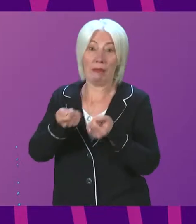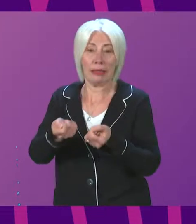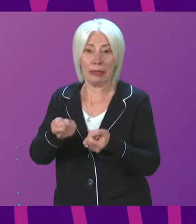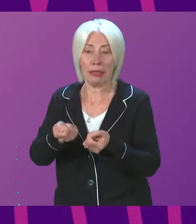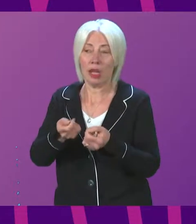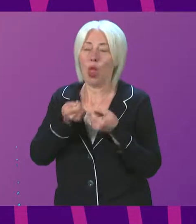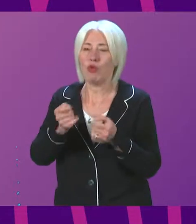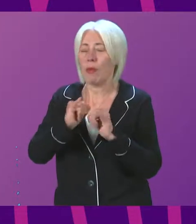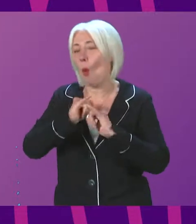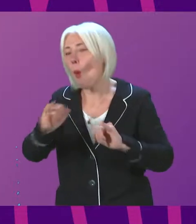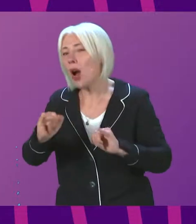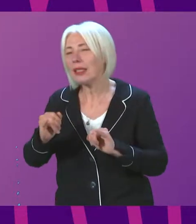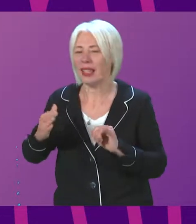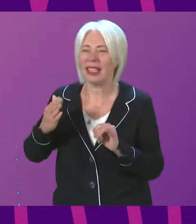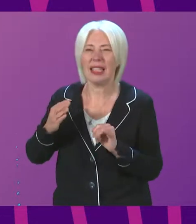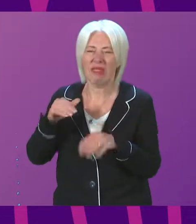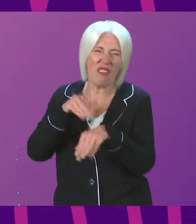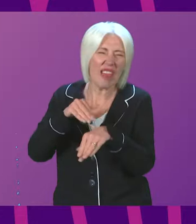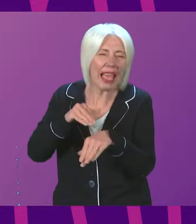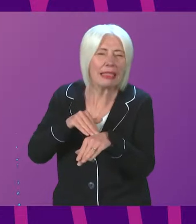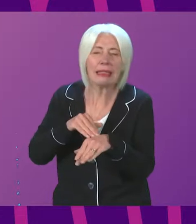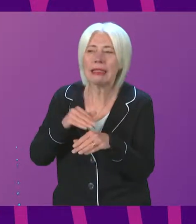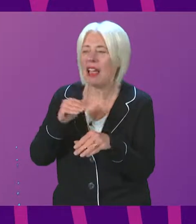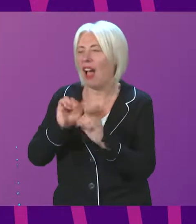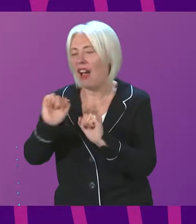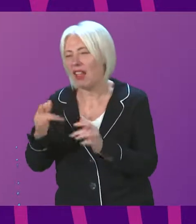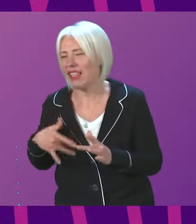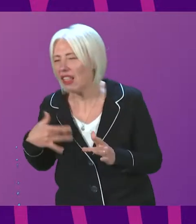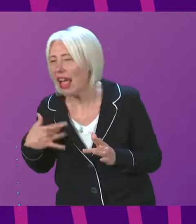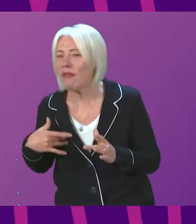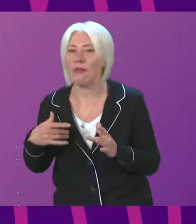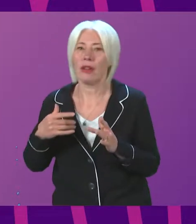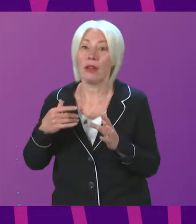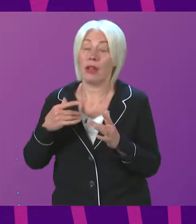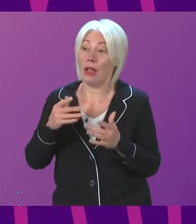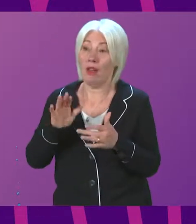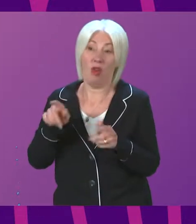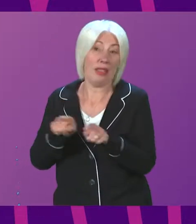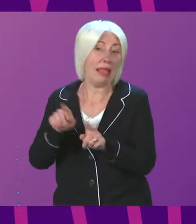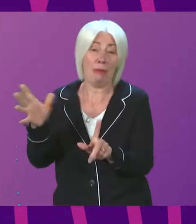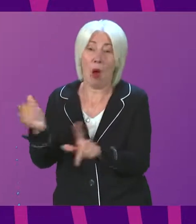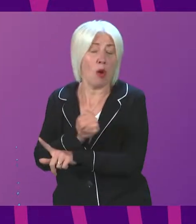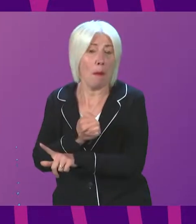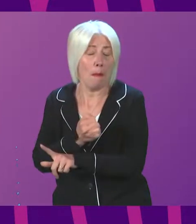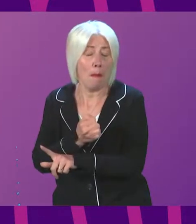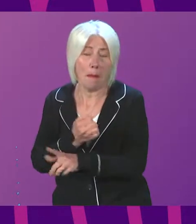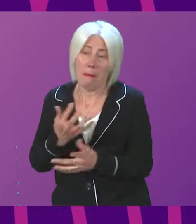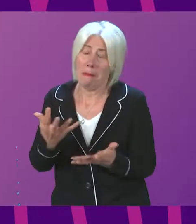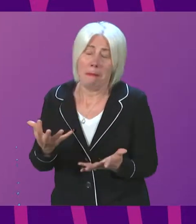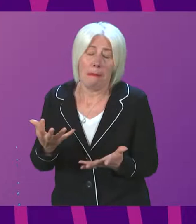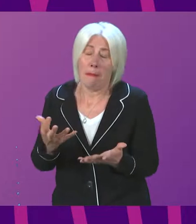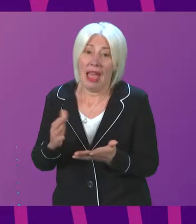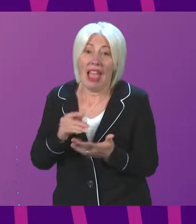bigger side effects that has a bigger impact on their quality of life for the same outcome. First Minister,